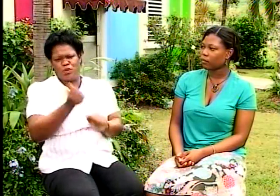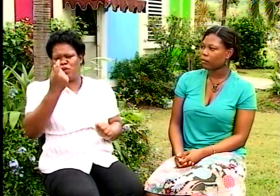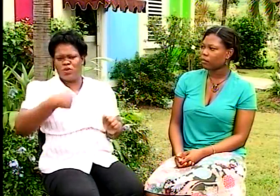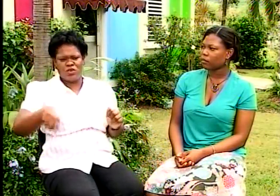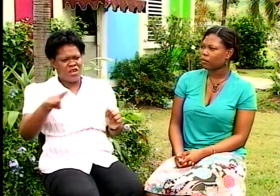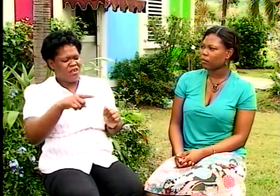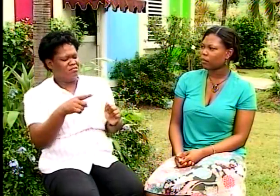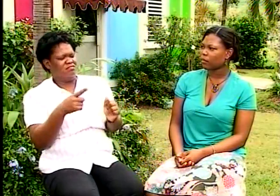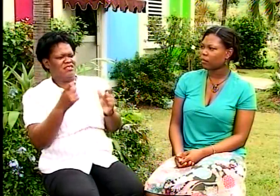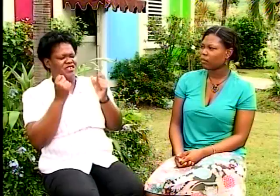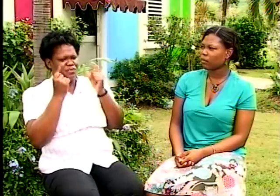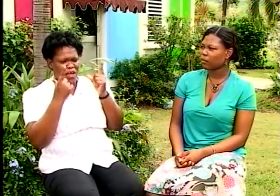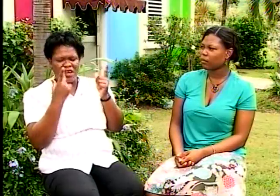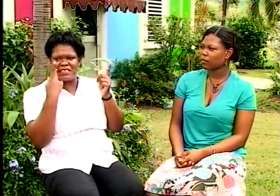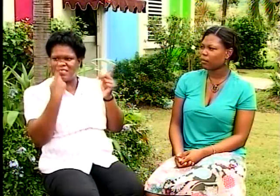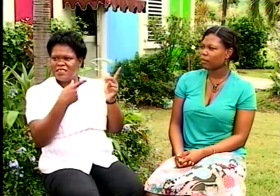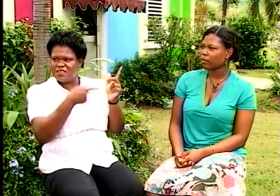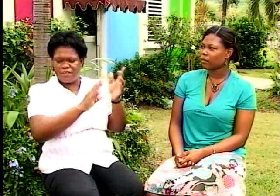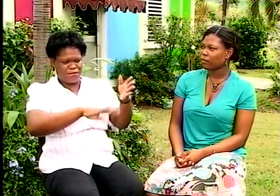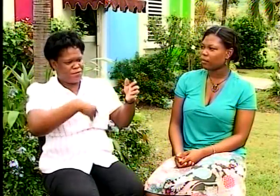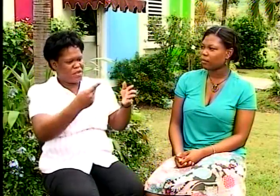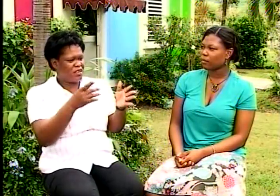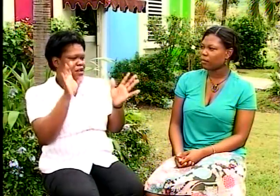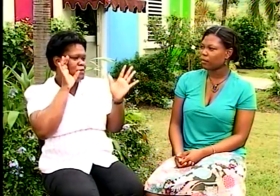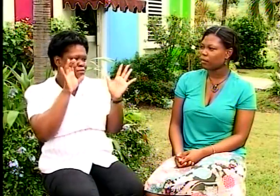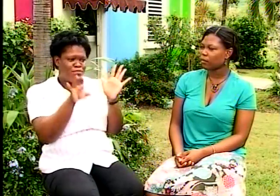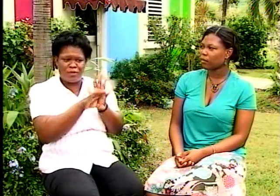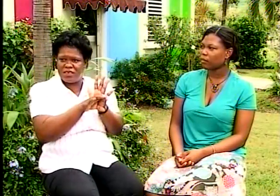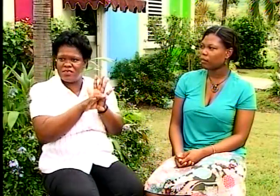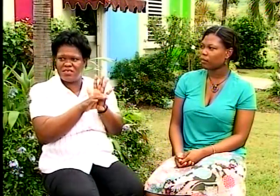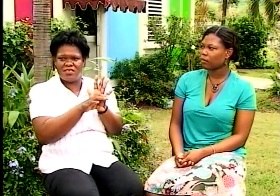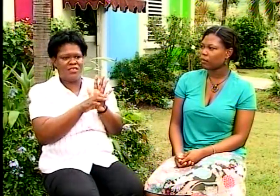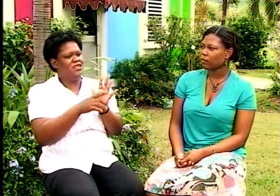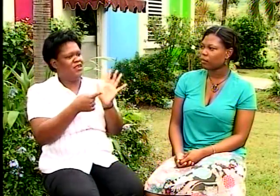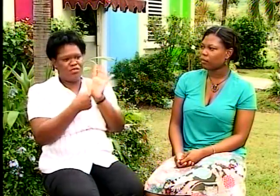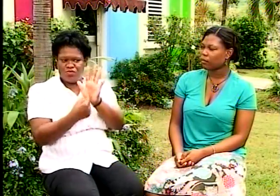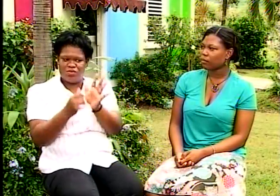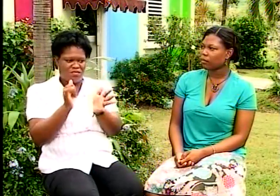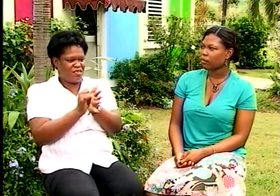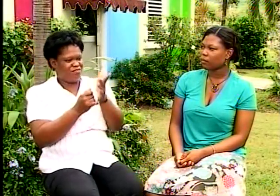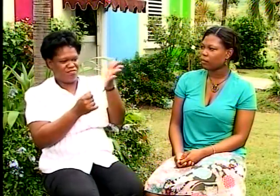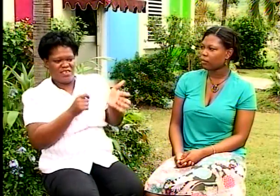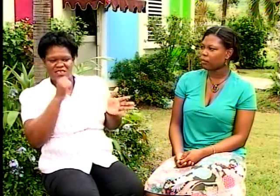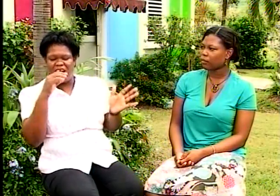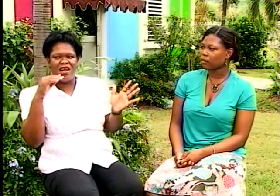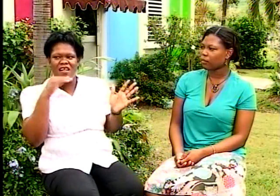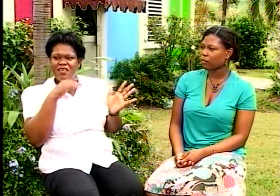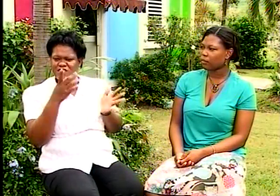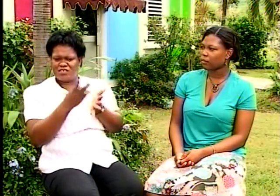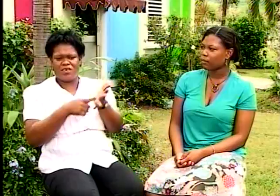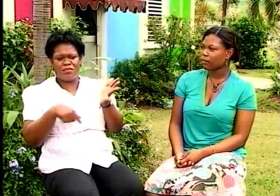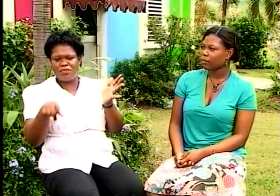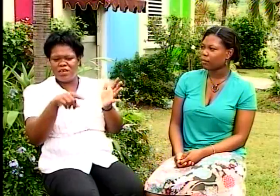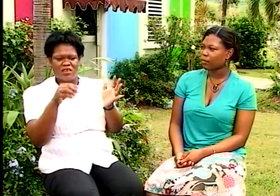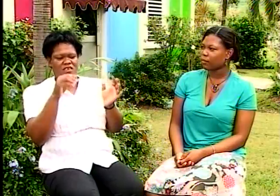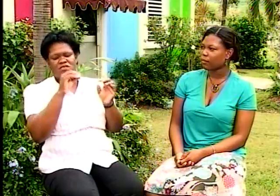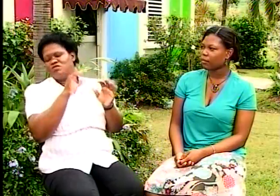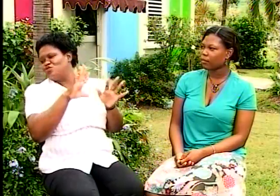class. Most of the students were surprised. They looked at the pictures. The pictures don't lie.